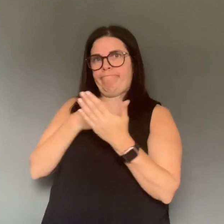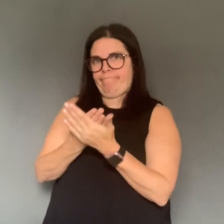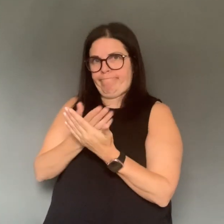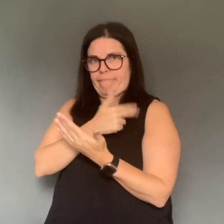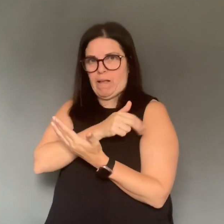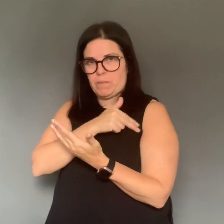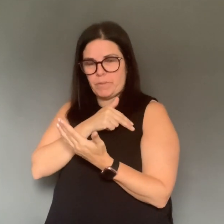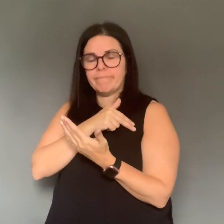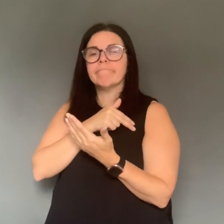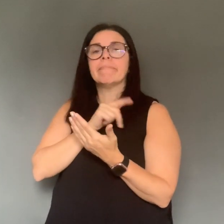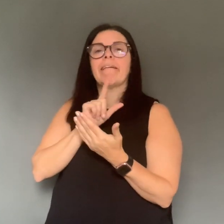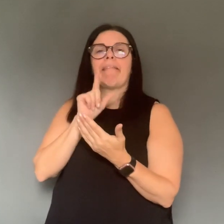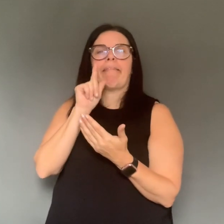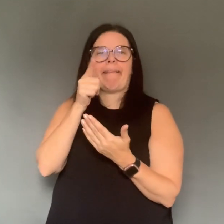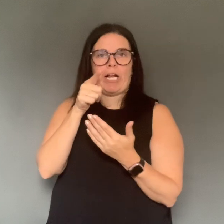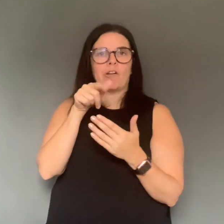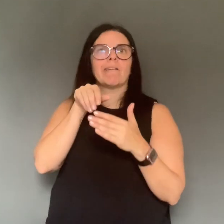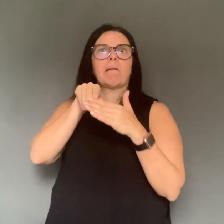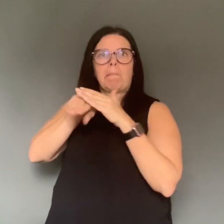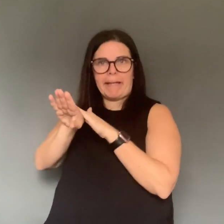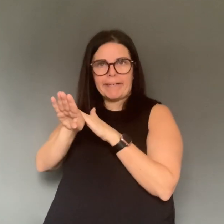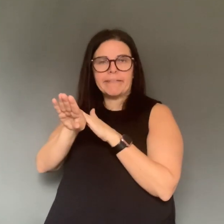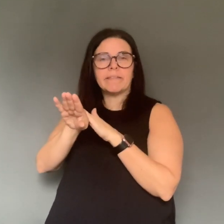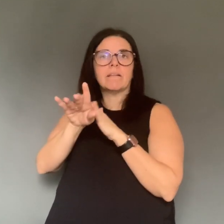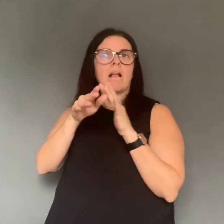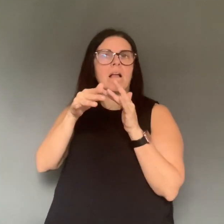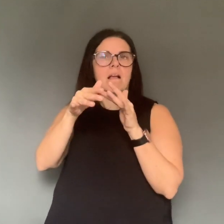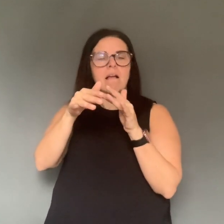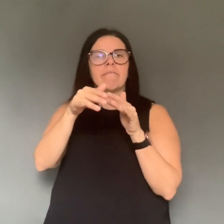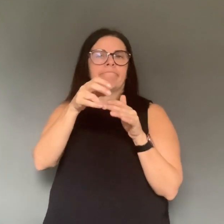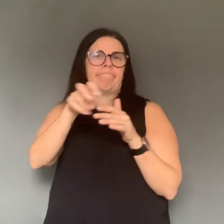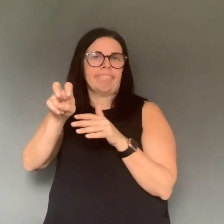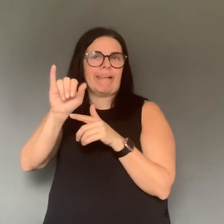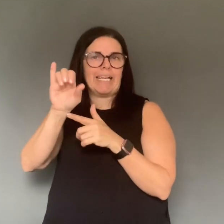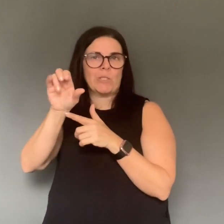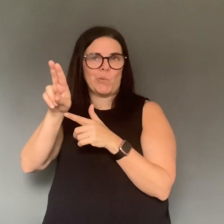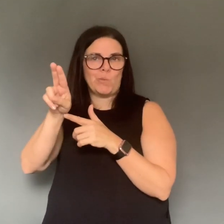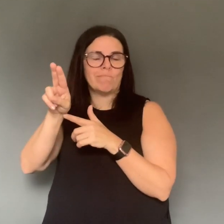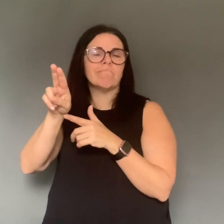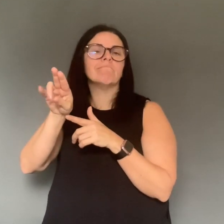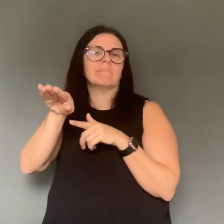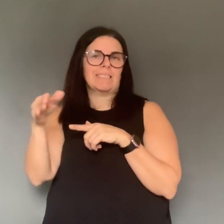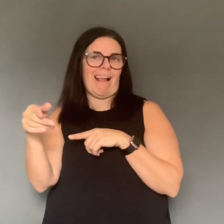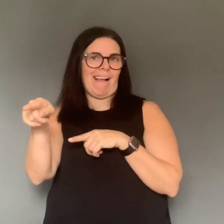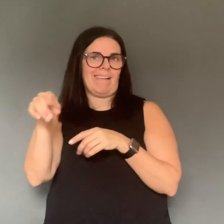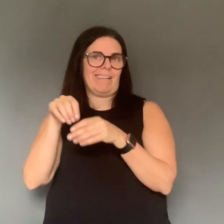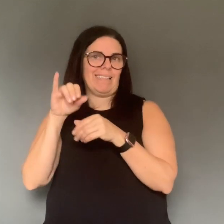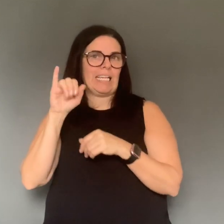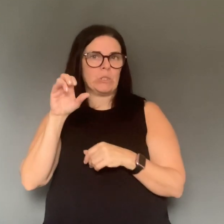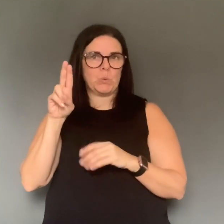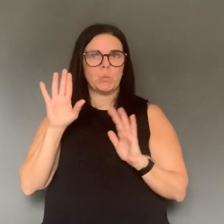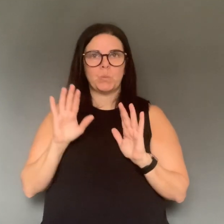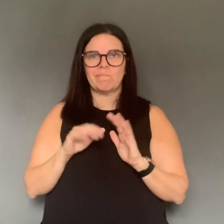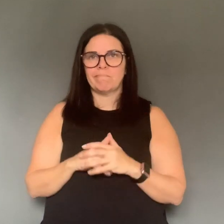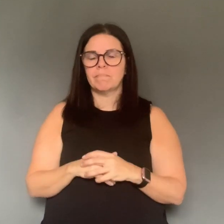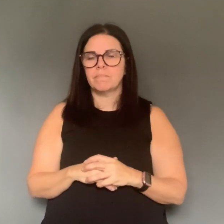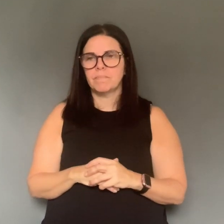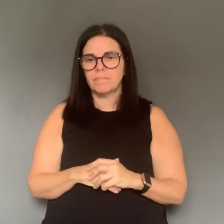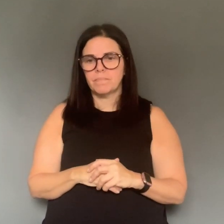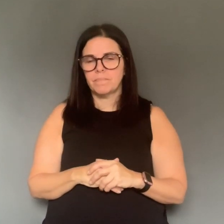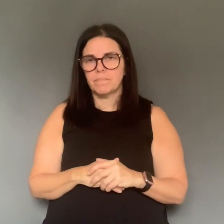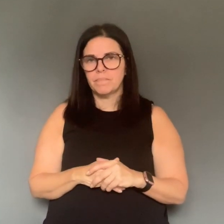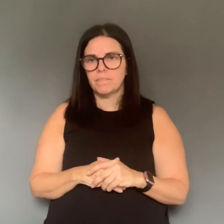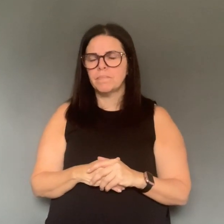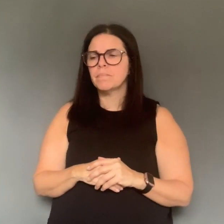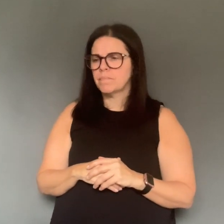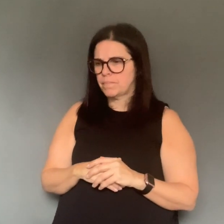and then, um, presented to the hospital and, uh, was later admitted to, uh, the hospital and, uh, ended up in an ICU bed